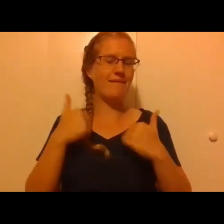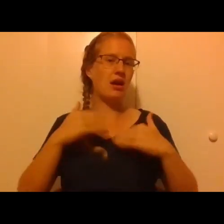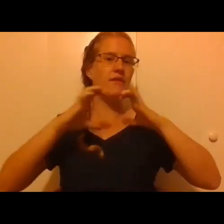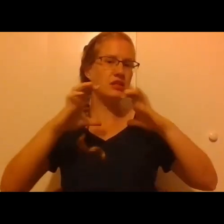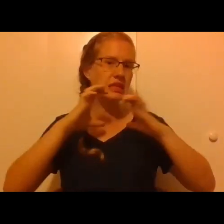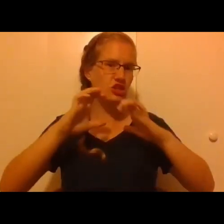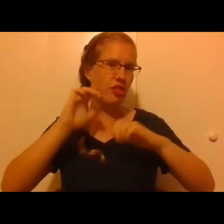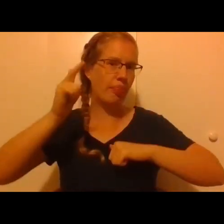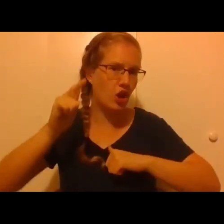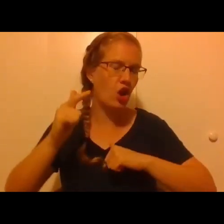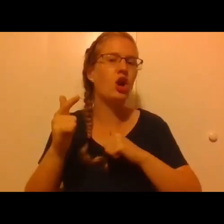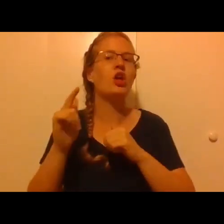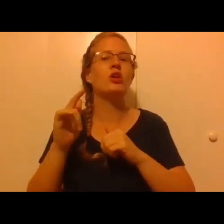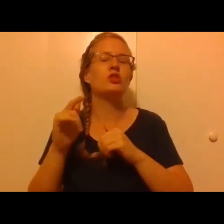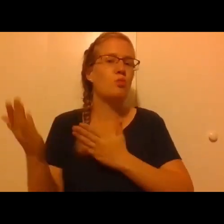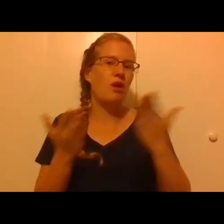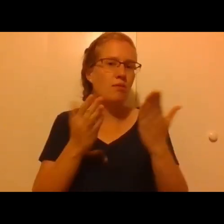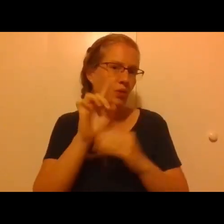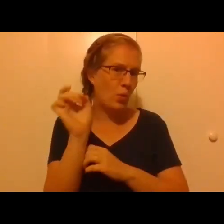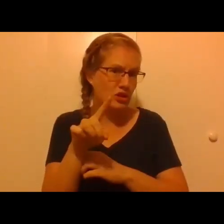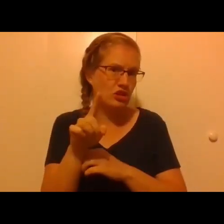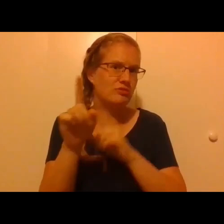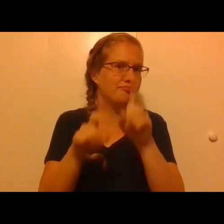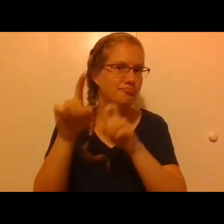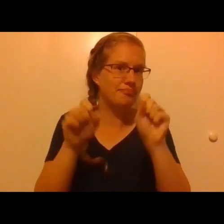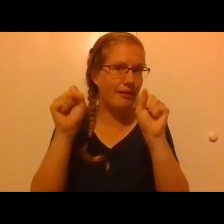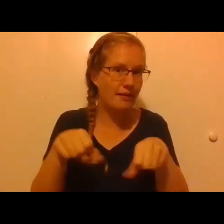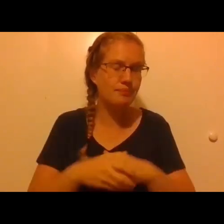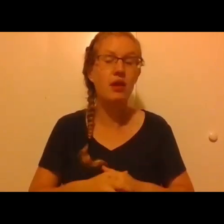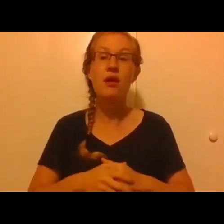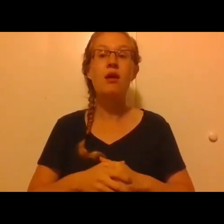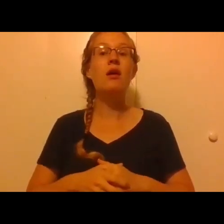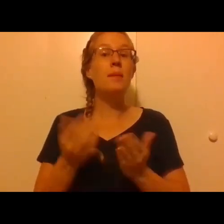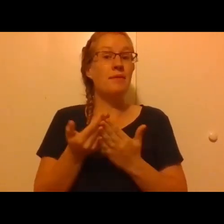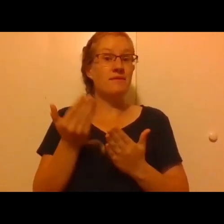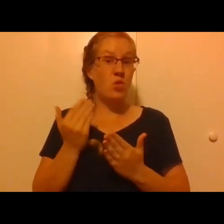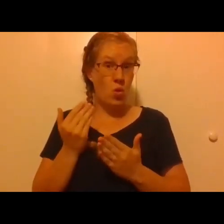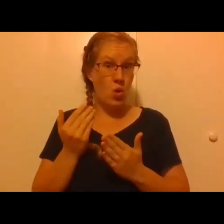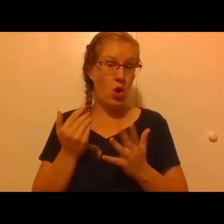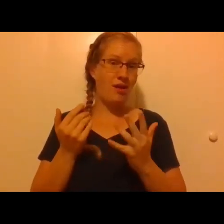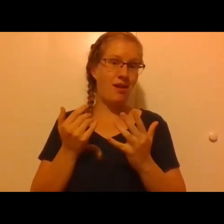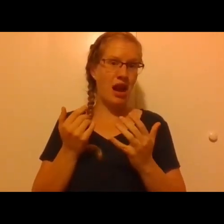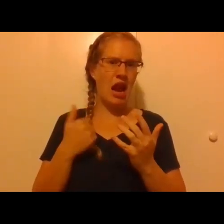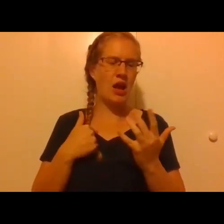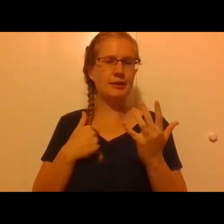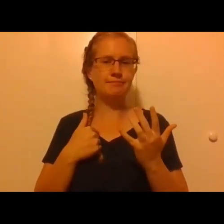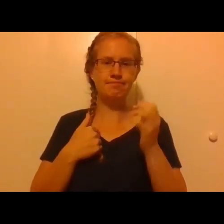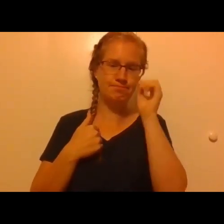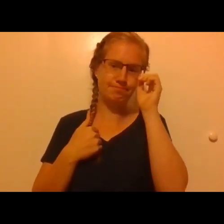into engagement with Archbishop Kurtz after his remarks. Before that though, I'd just like to it,